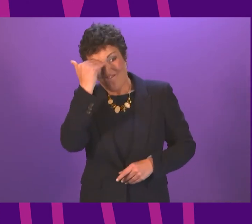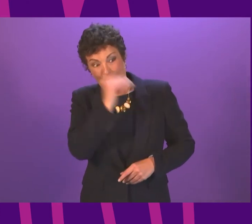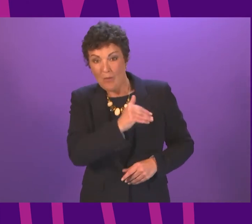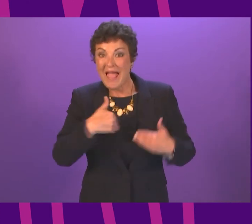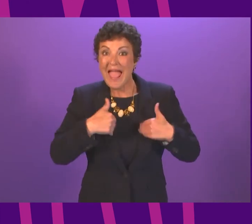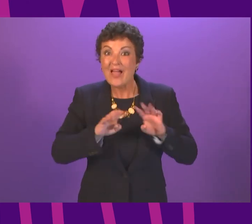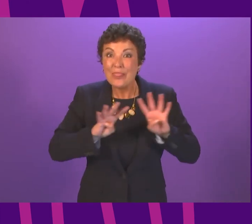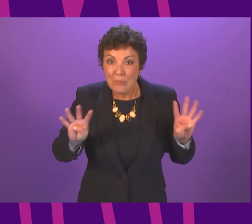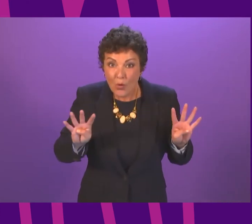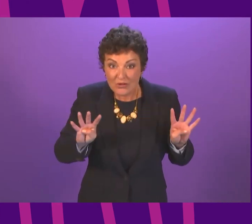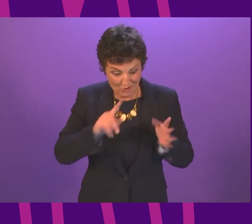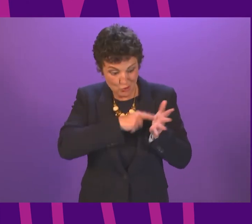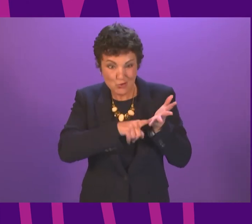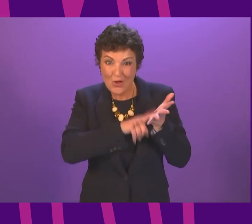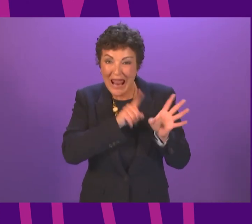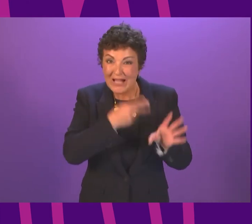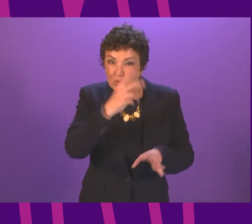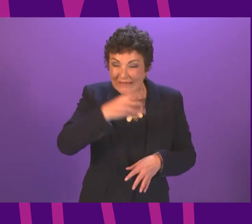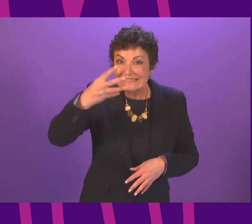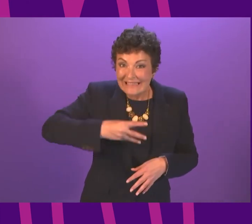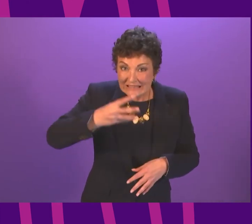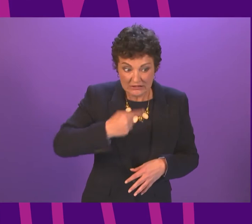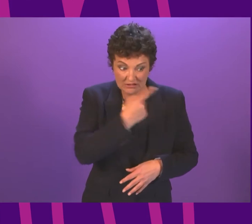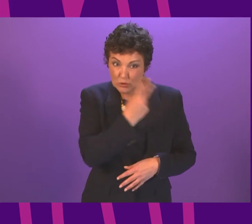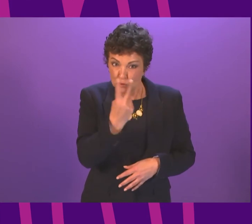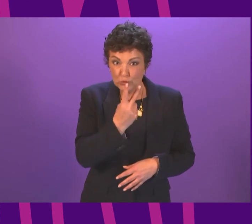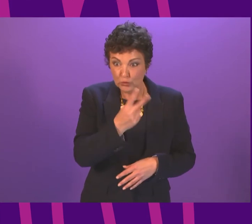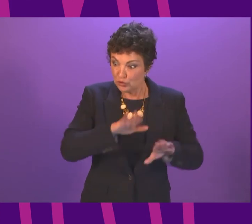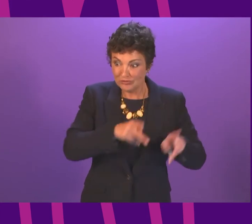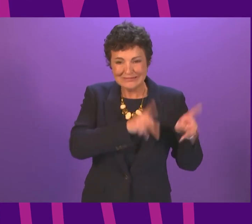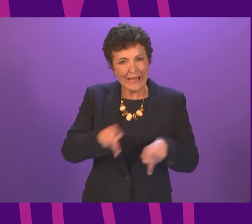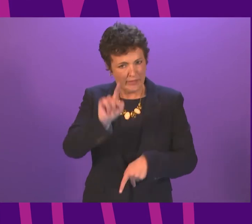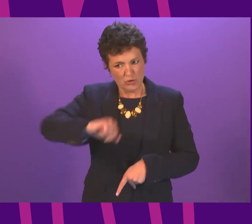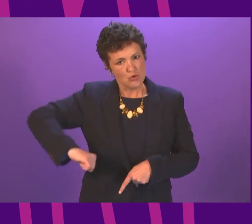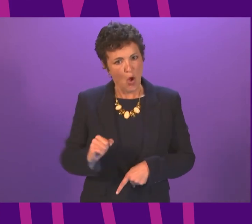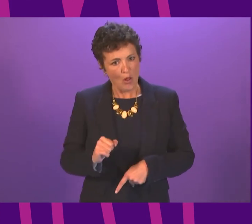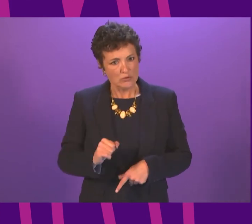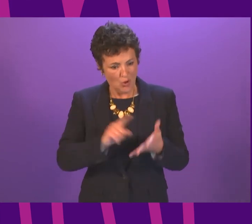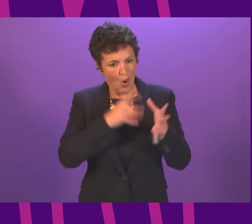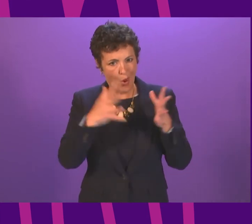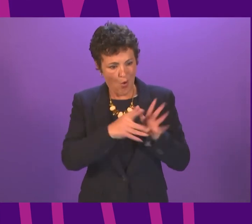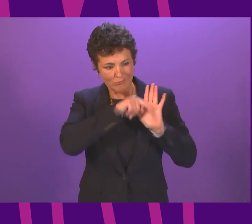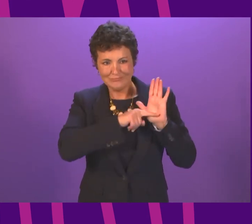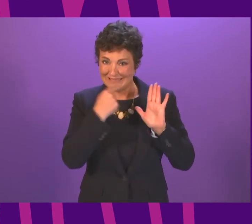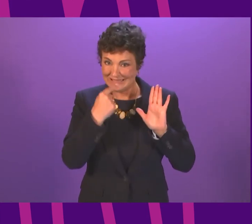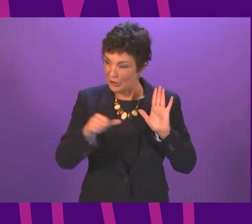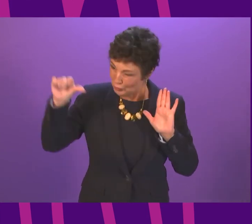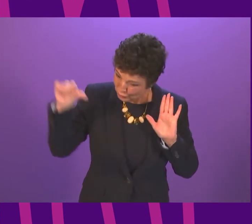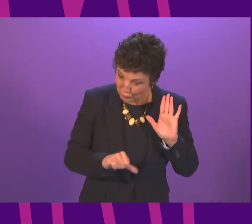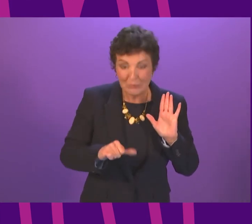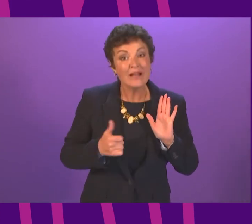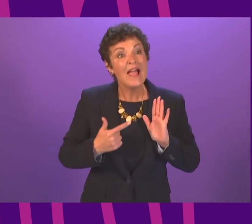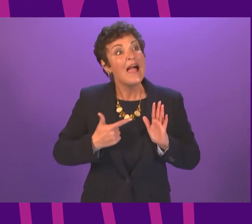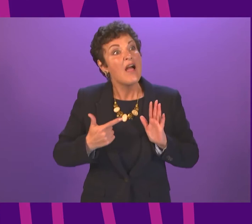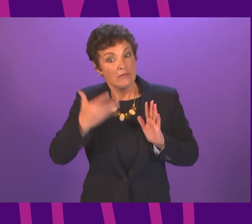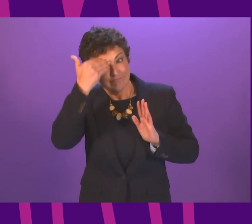earlier, in July 2019. And Scotland's duty of candour law means that families should have been informed as soon as the Health